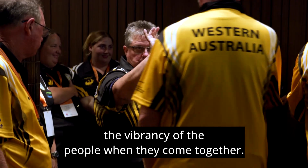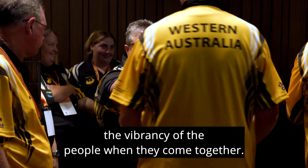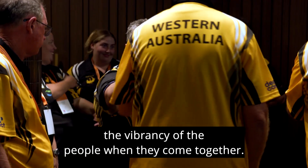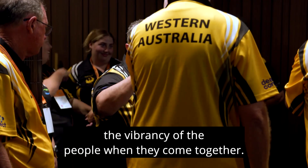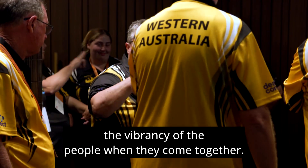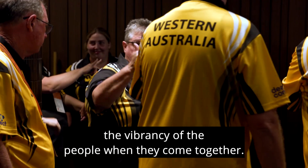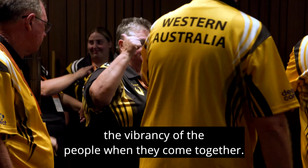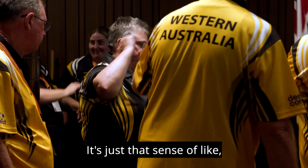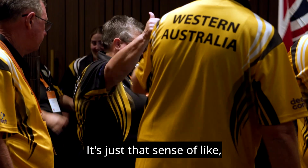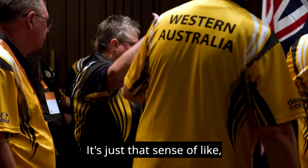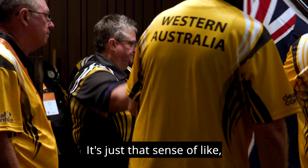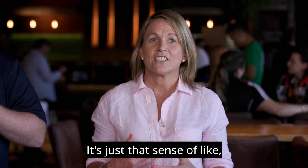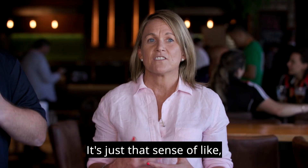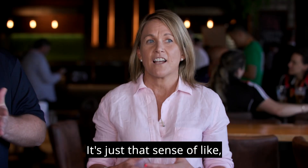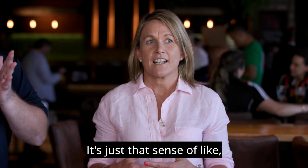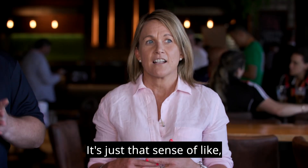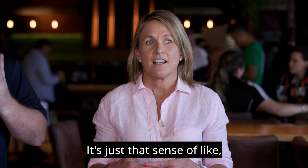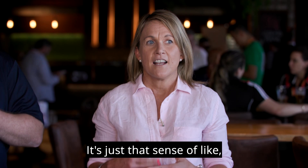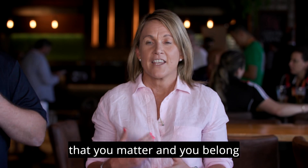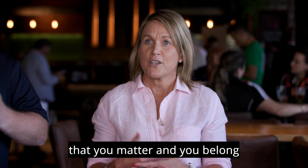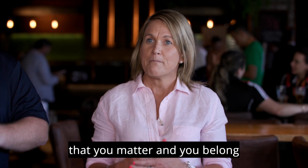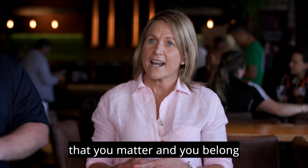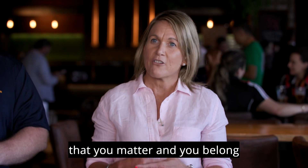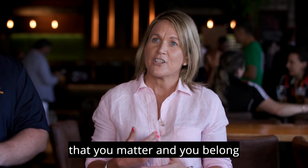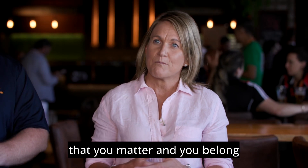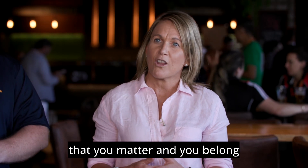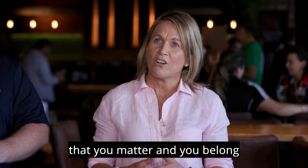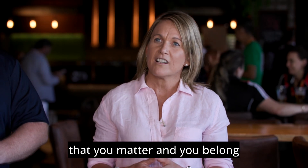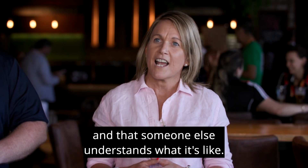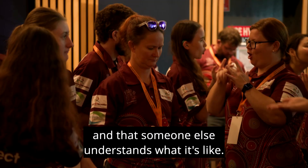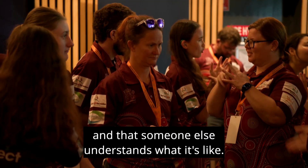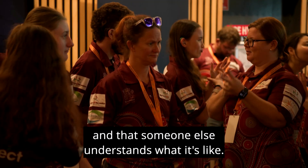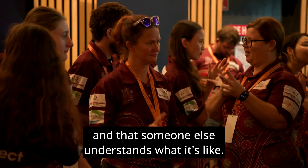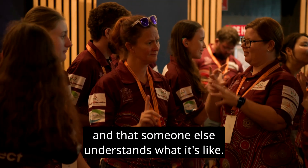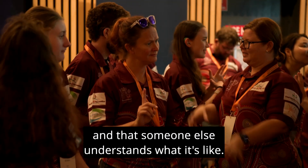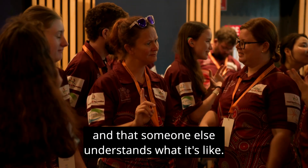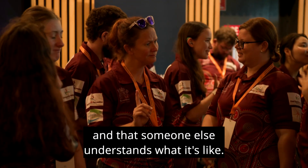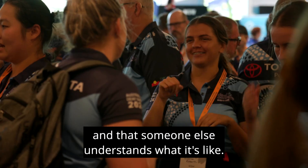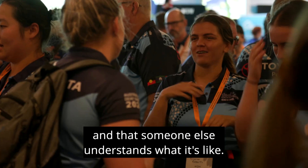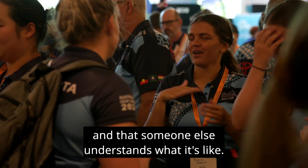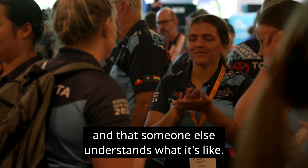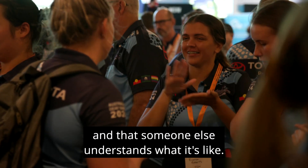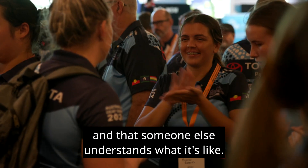together. It's just that sense of like that you matter and you belong and that someone else understands what it's like.